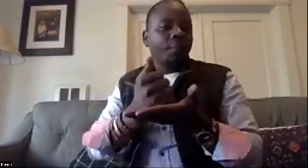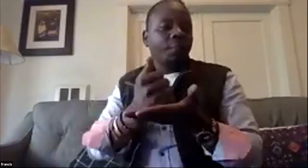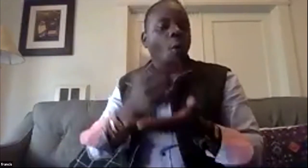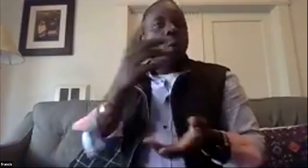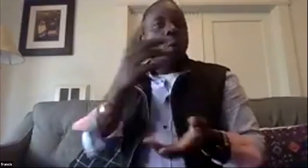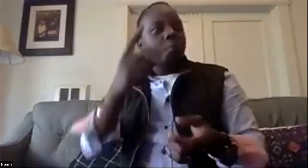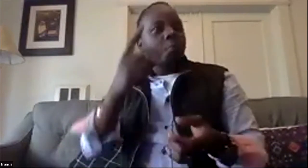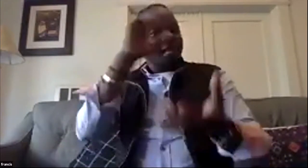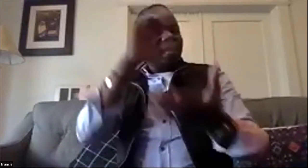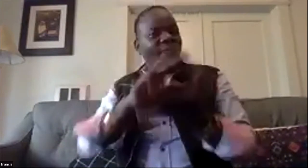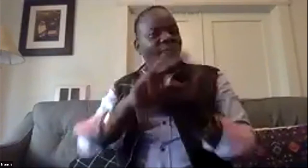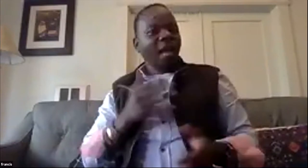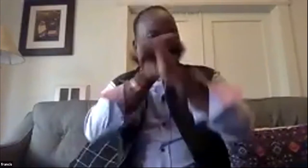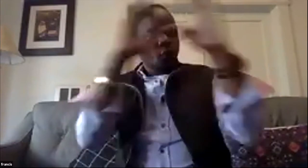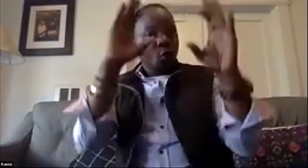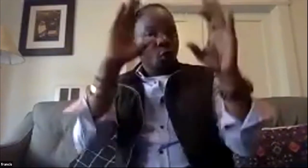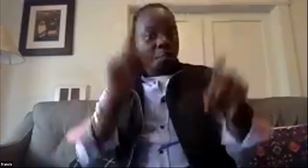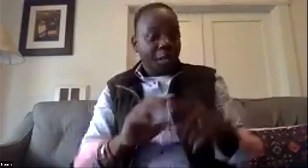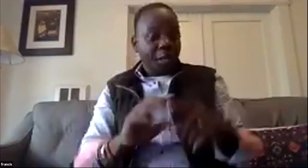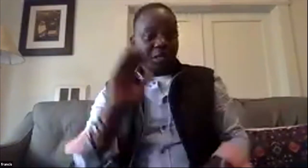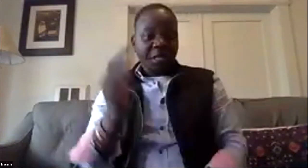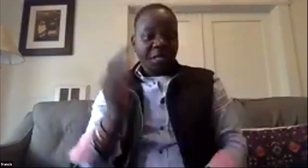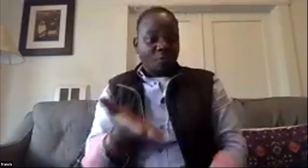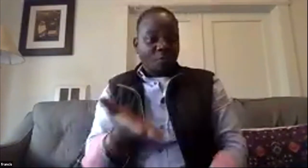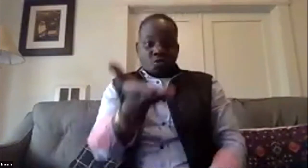how many acres hang on one second